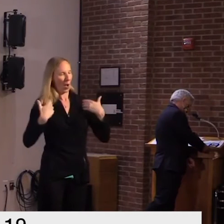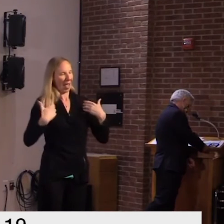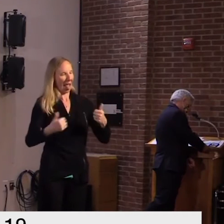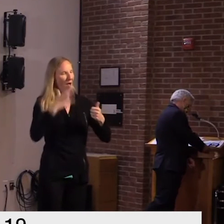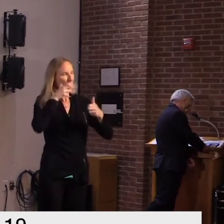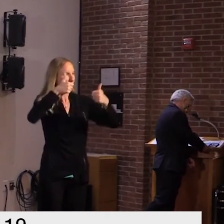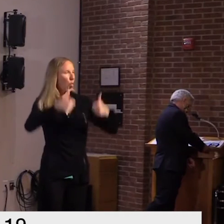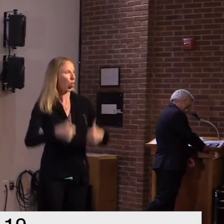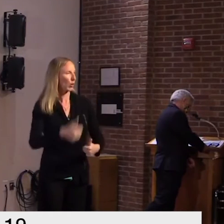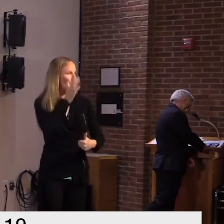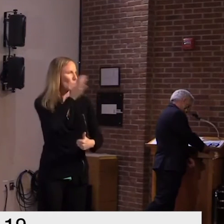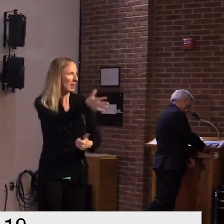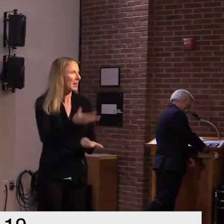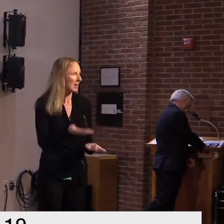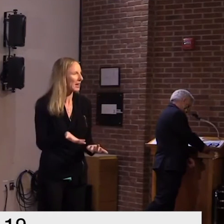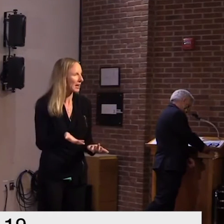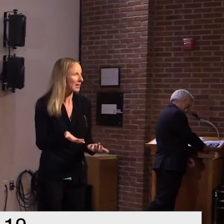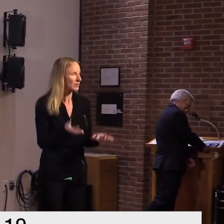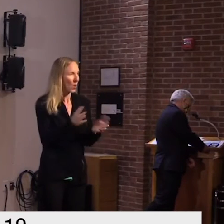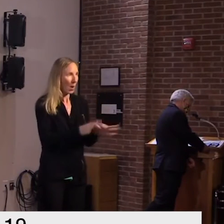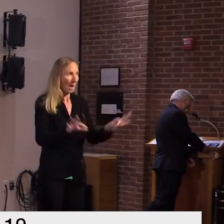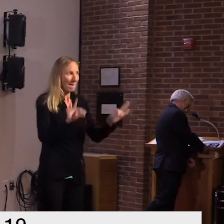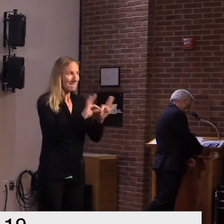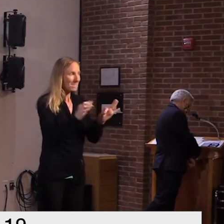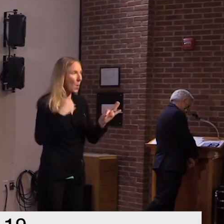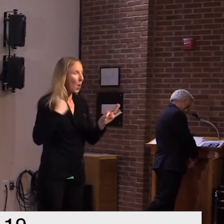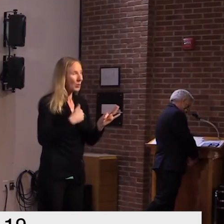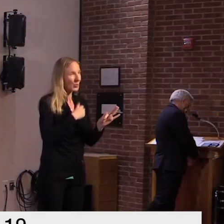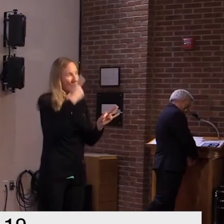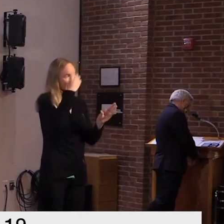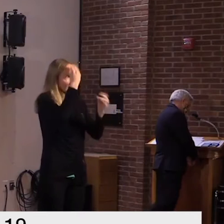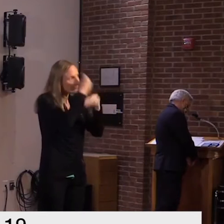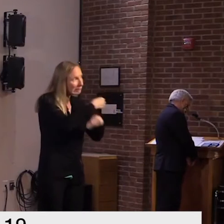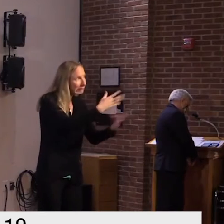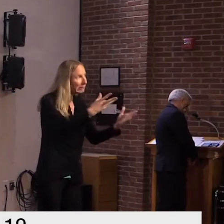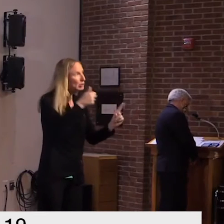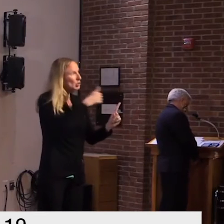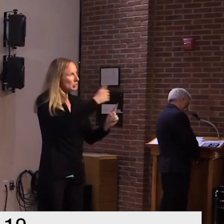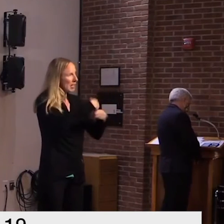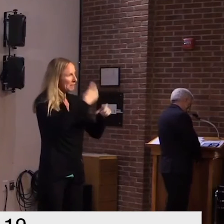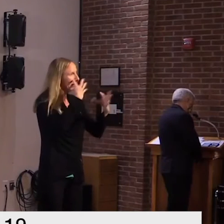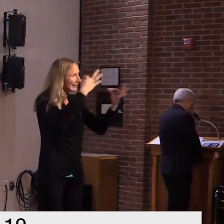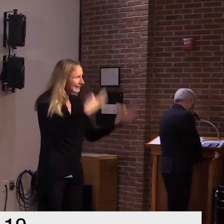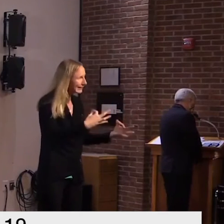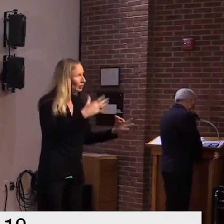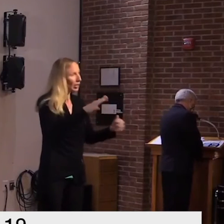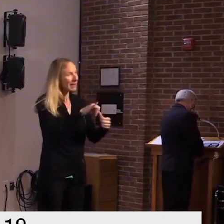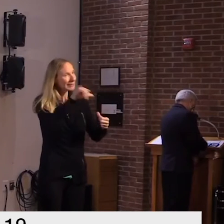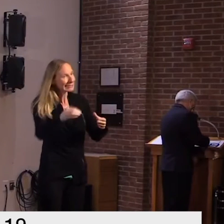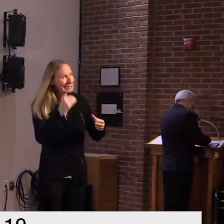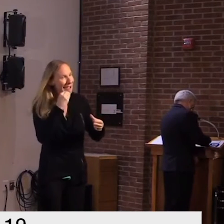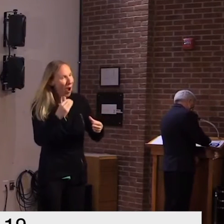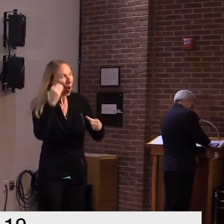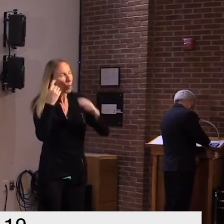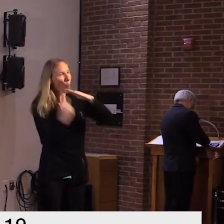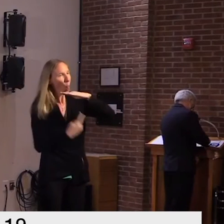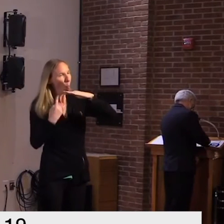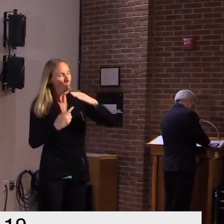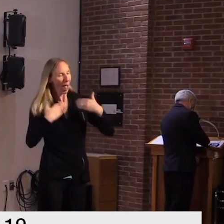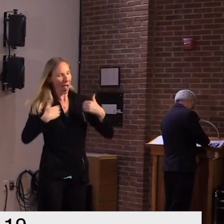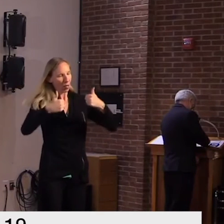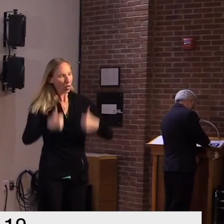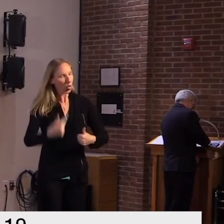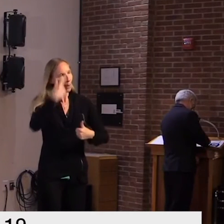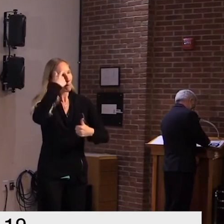want to help people be armed with information and make wise choices on their own and measure and manage the risks